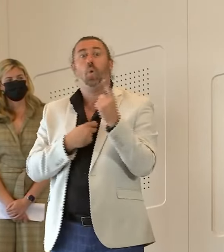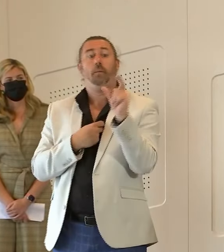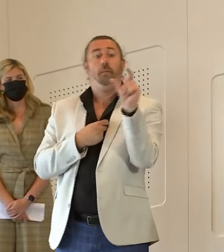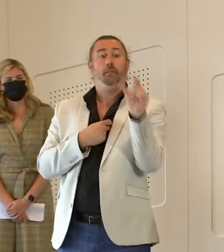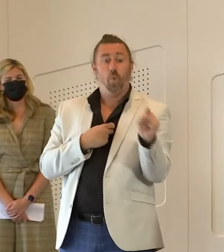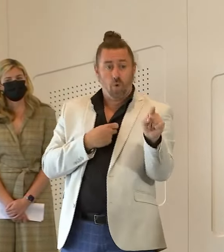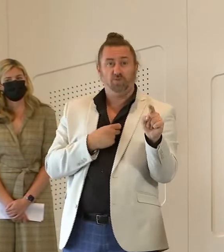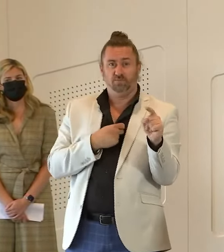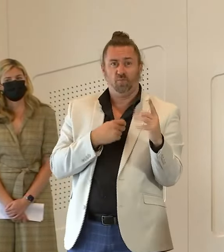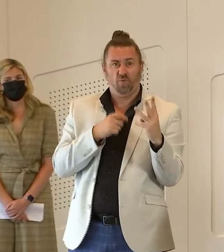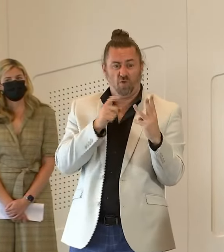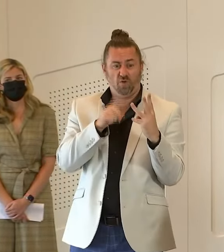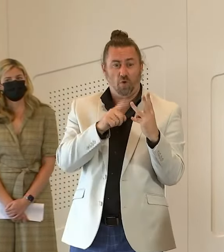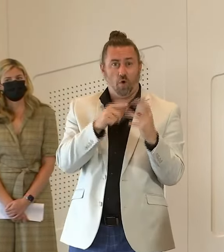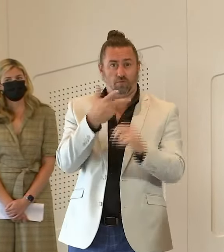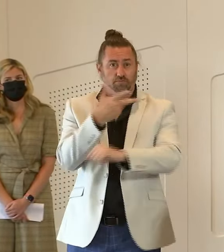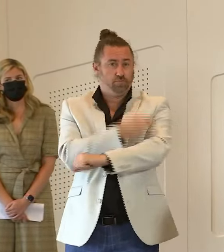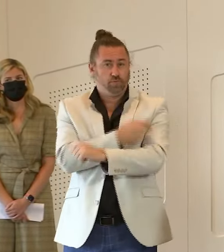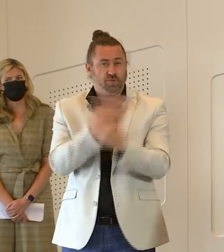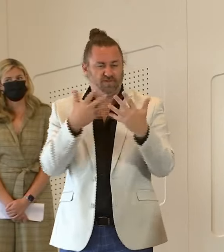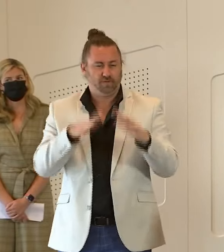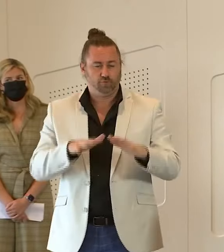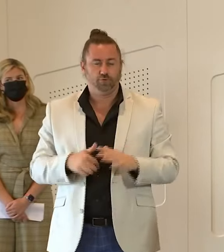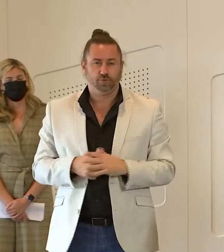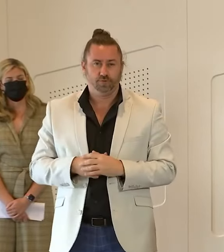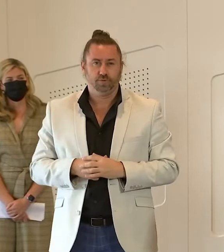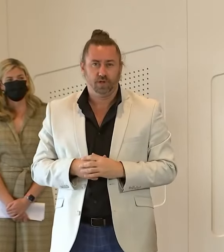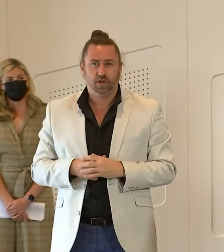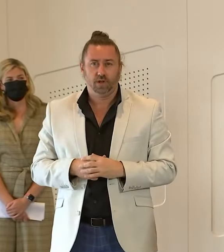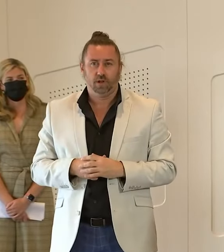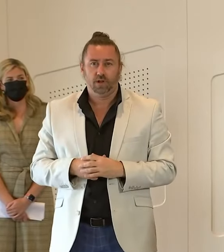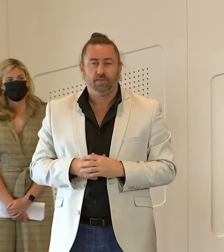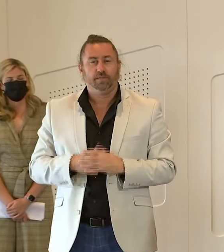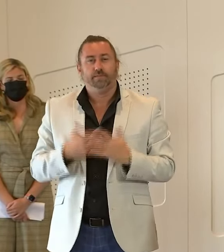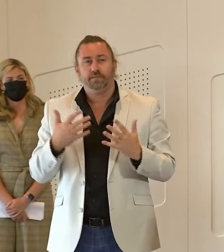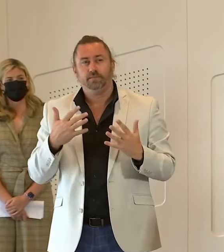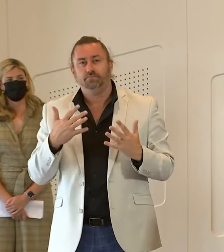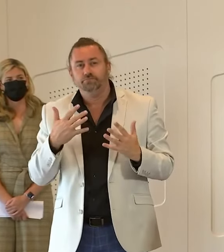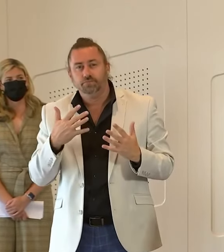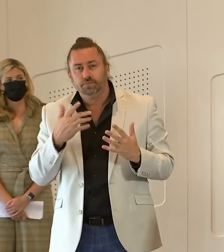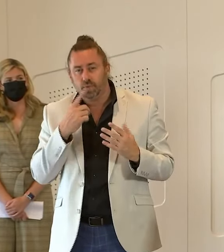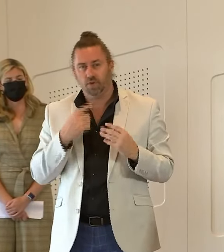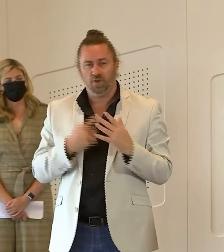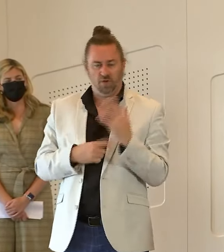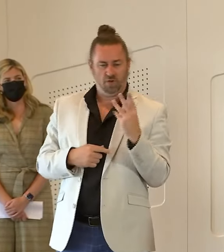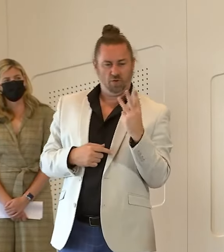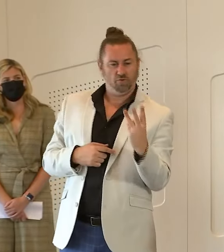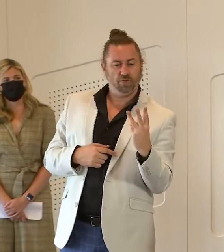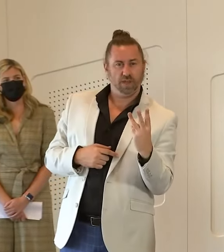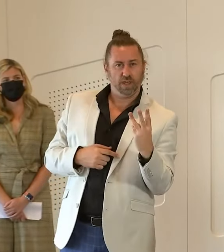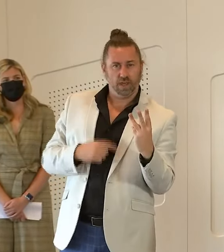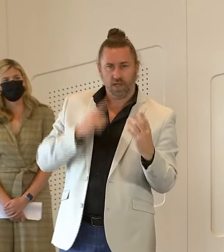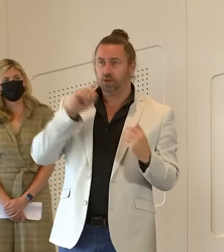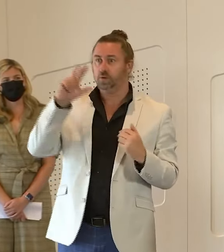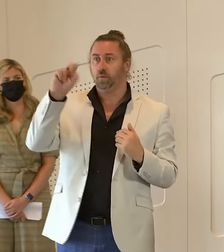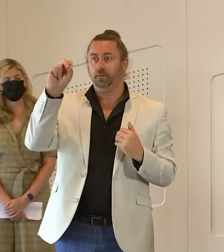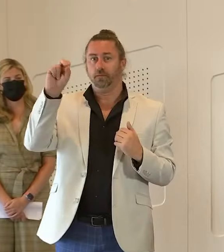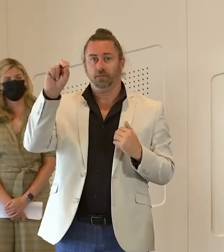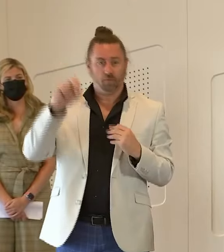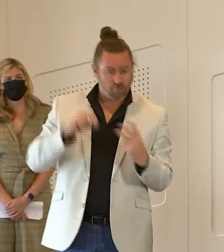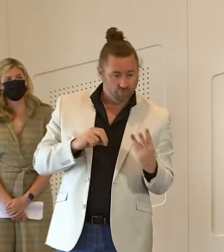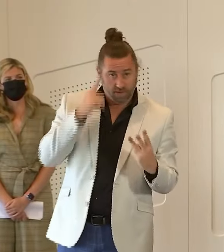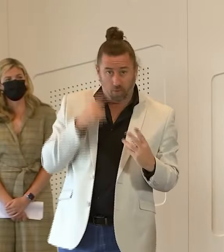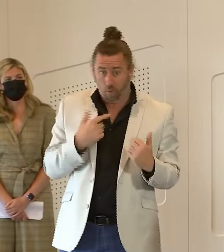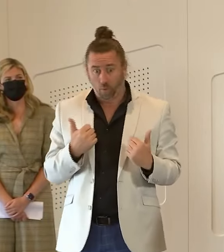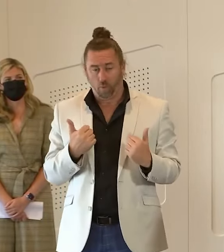had three doses of vaccine. I probably wouldn't read too much into a single day of reduced data. I think we need to look more